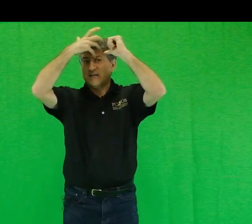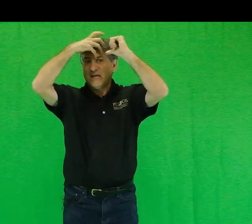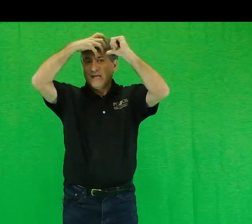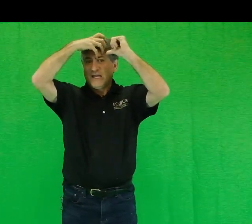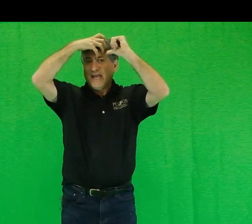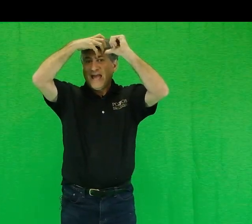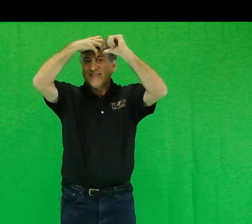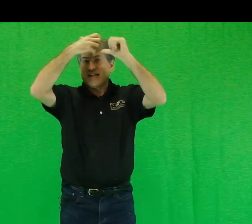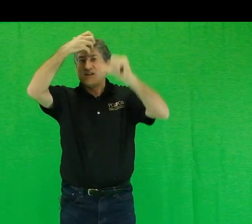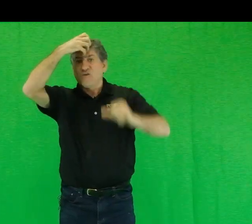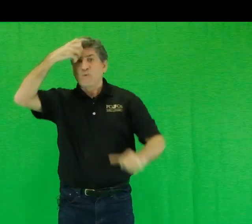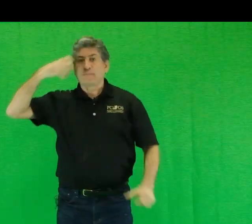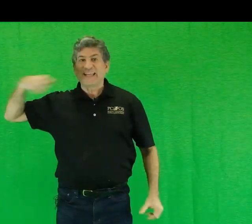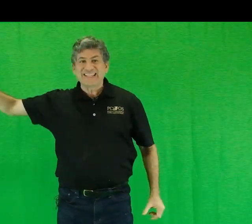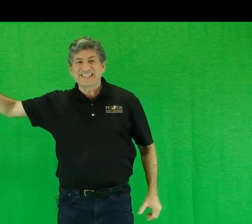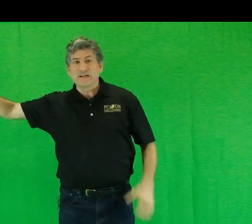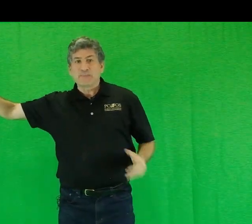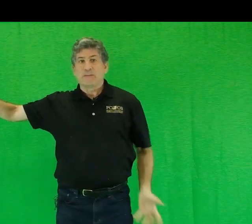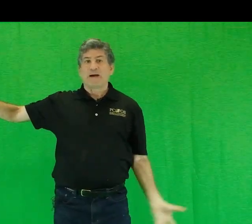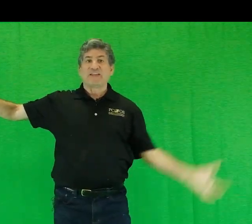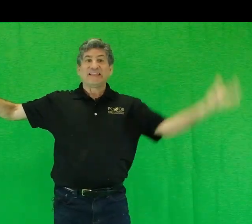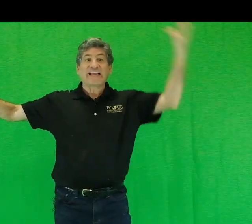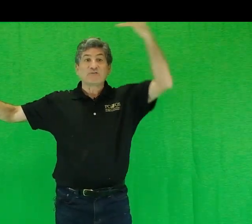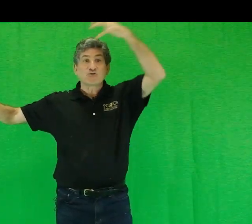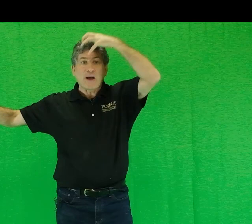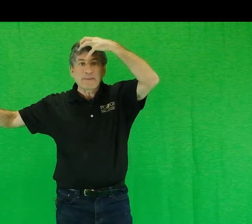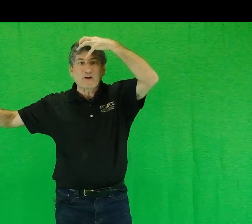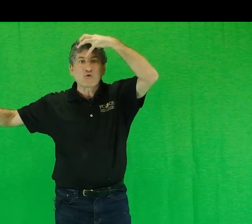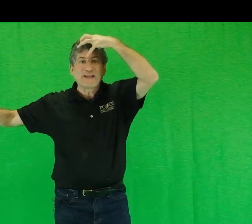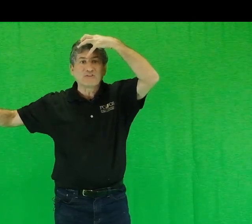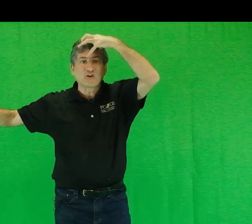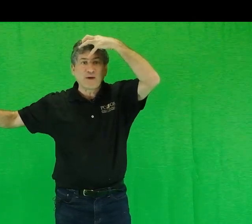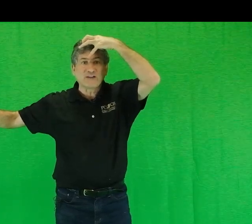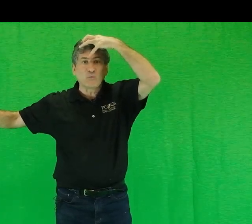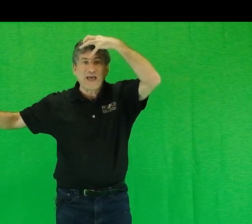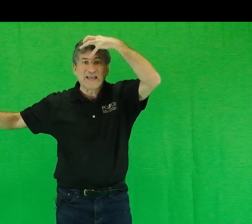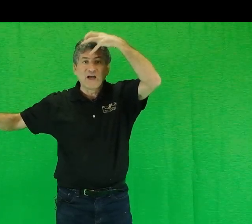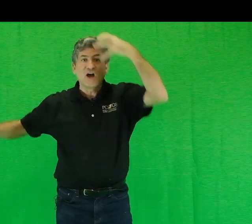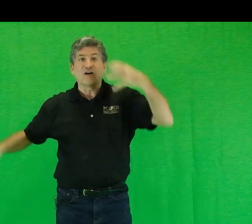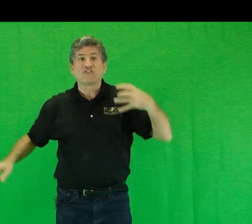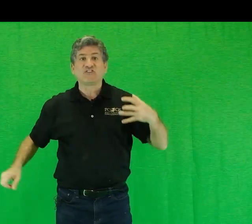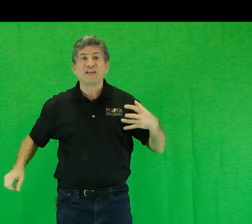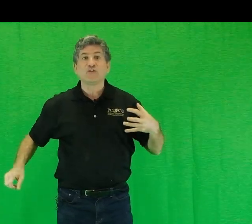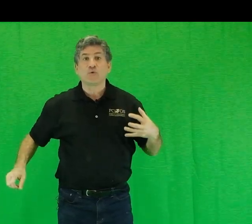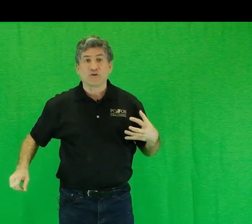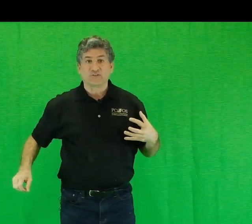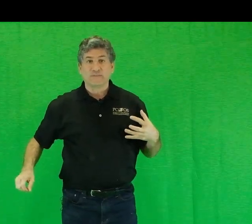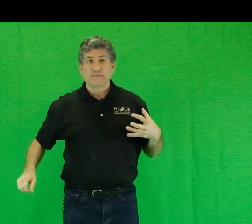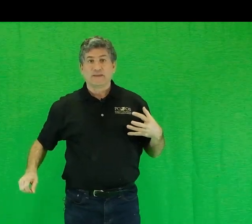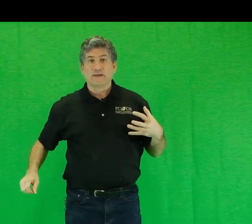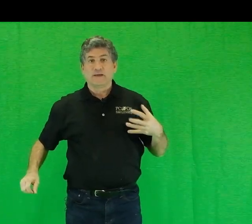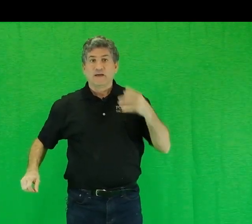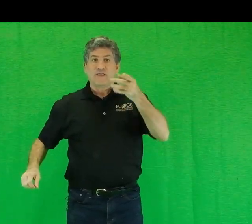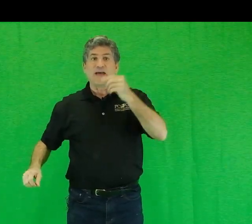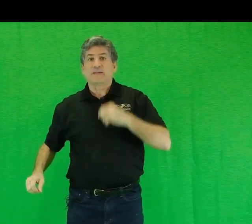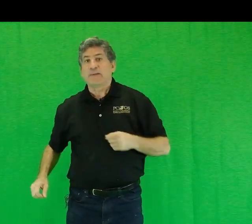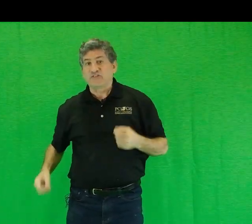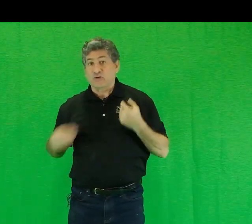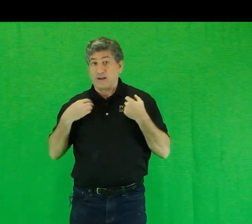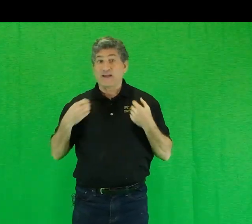and then replaced by the negantropic, cradle-to-cradle way of seeing the world. Then, based on my